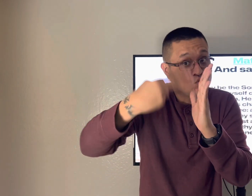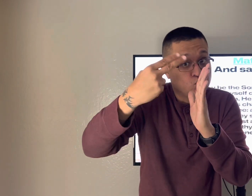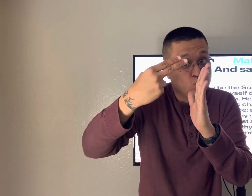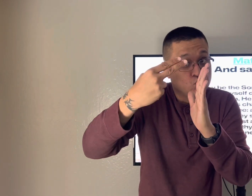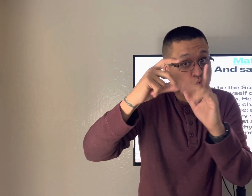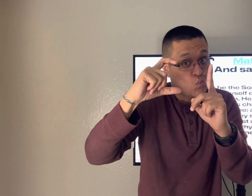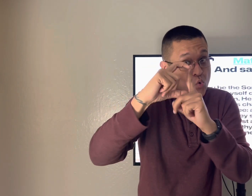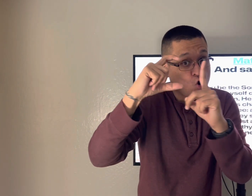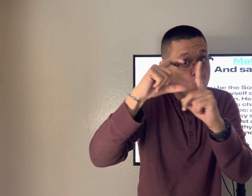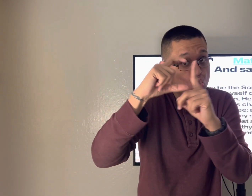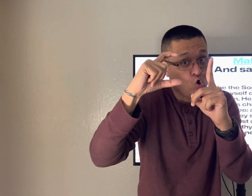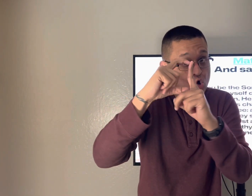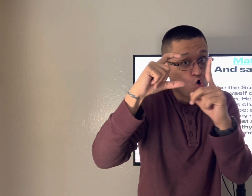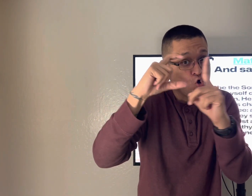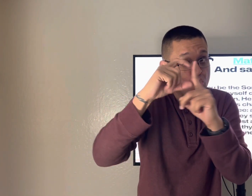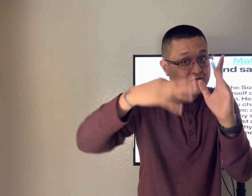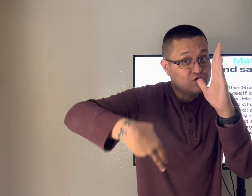we have to know the true word of god